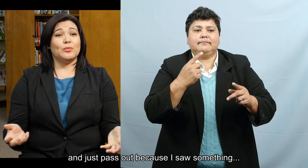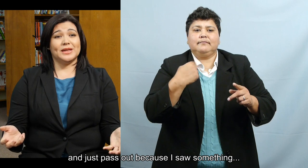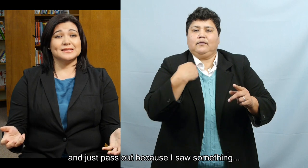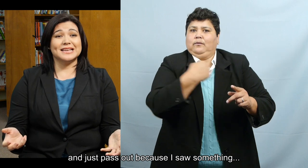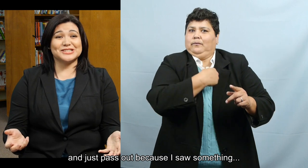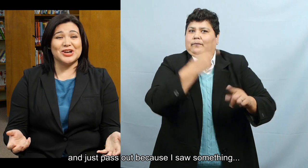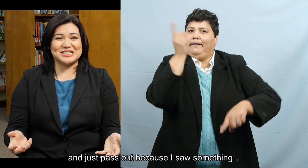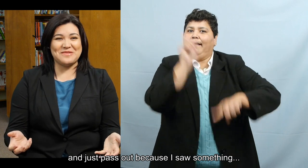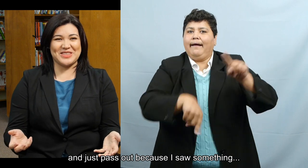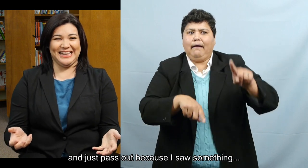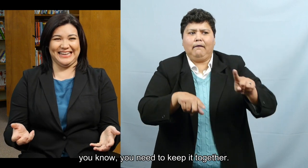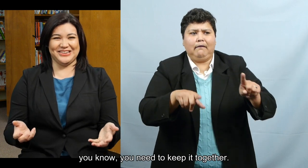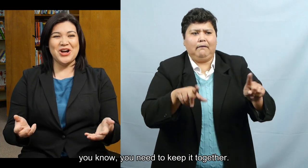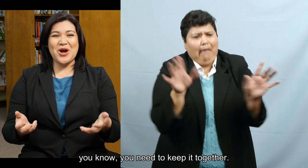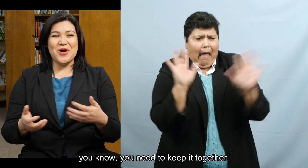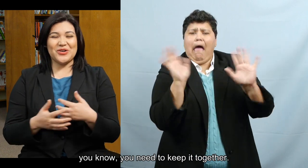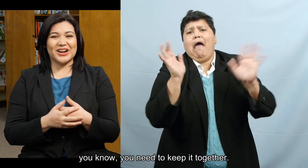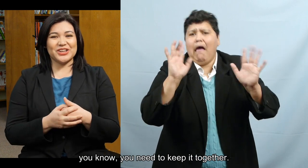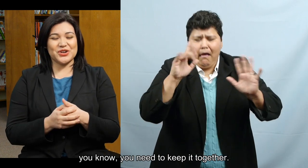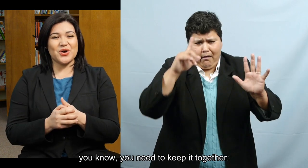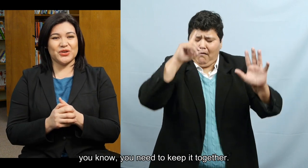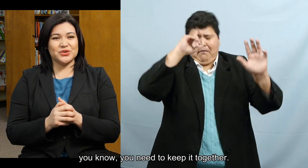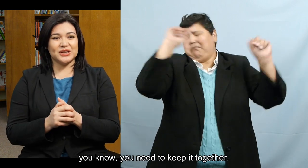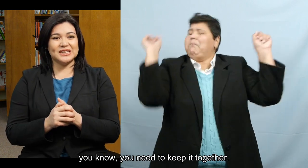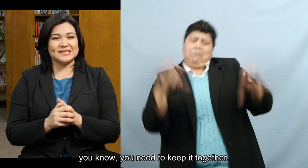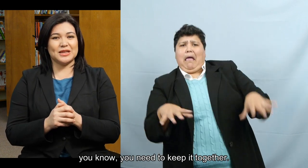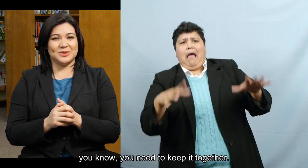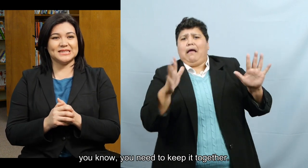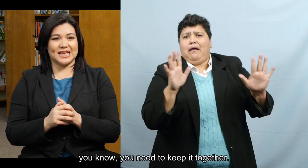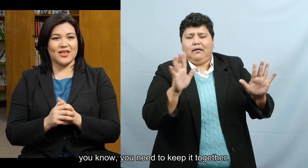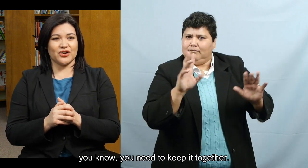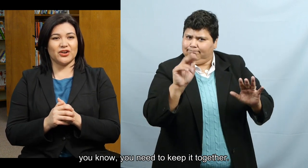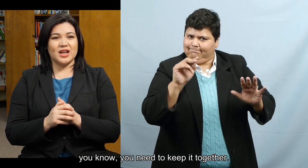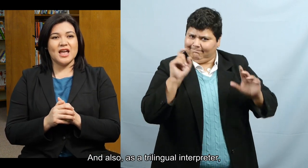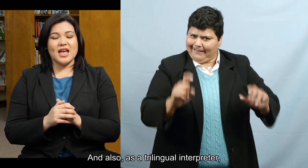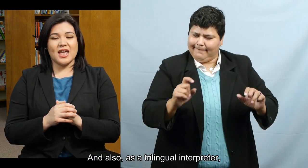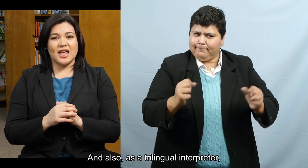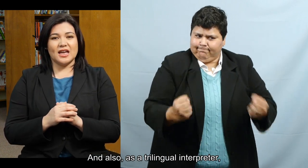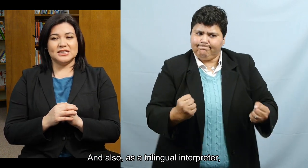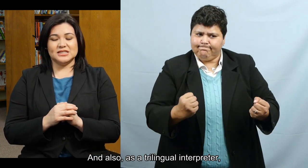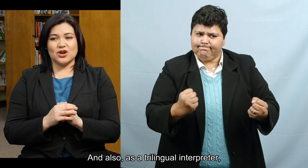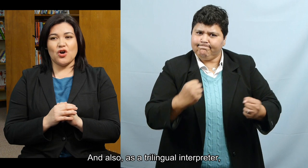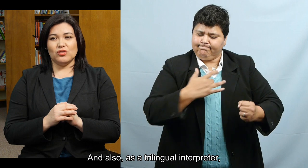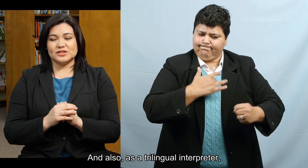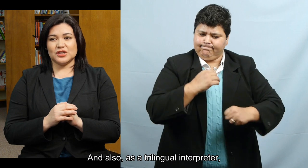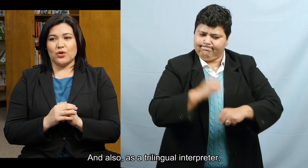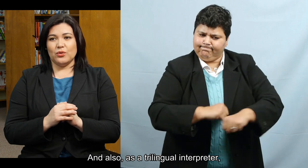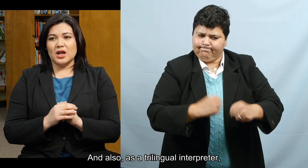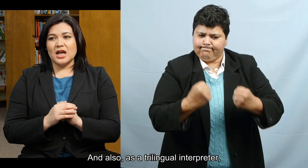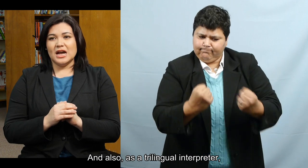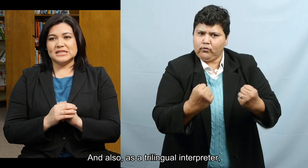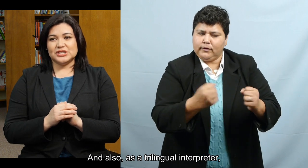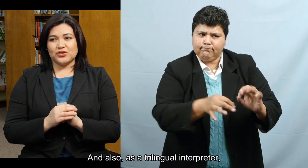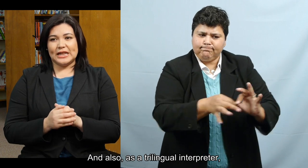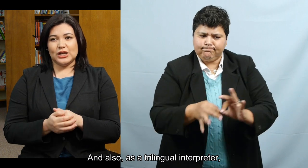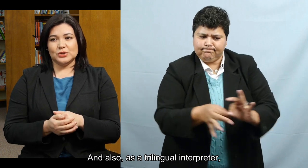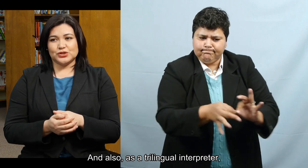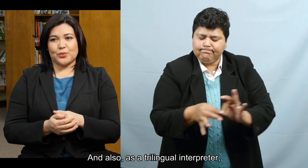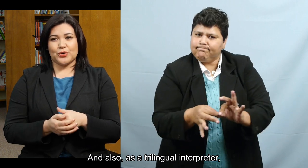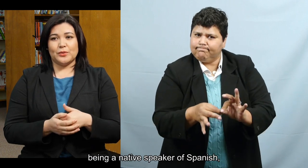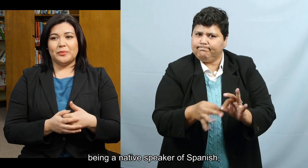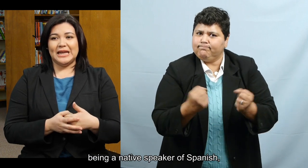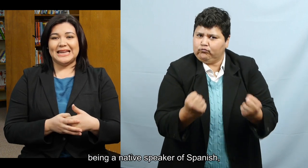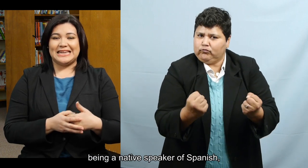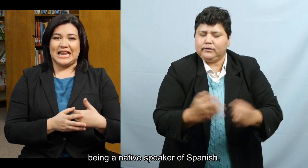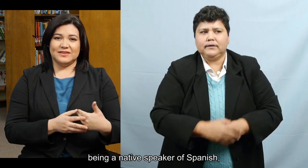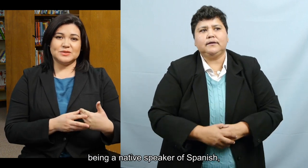pass out because I saw something. Or you know. You need to keep it together. And also as a trilingual